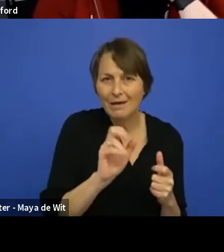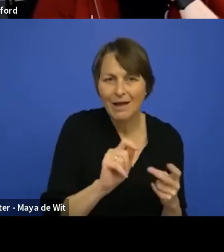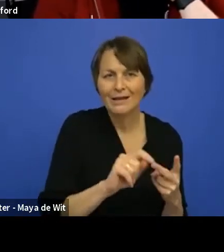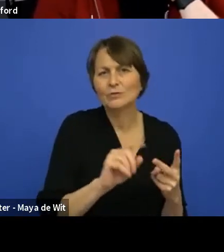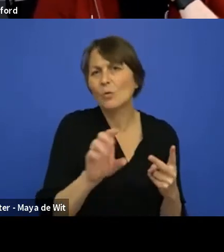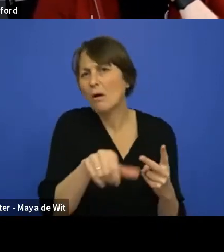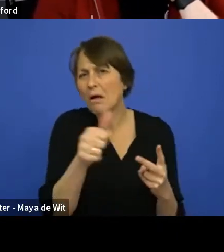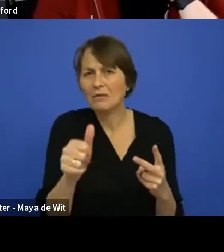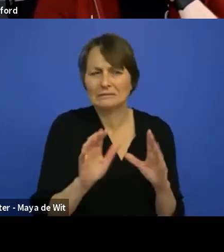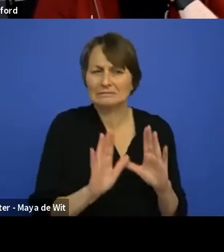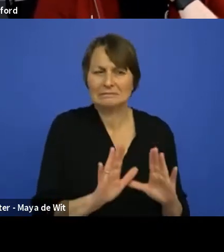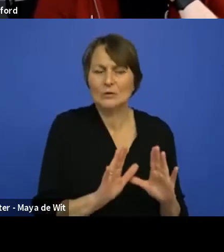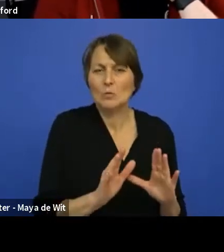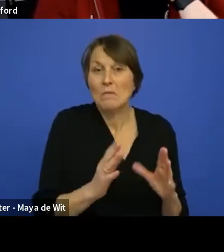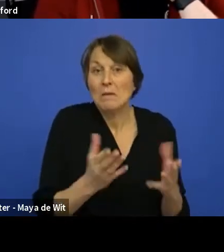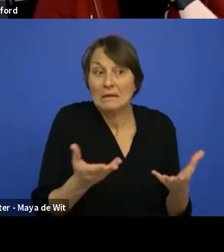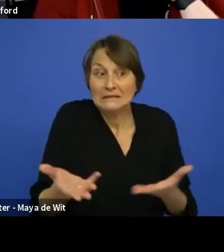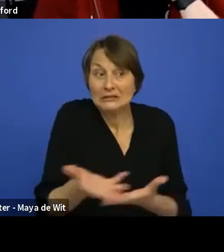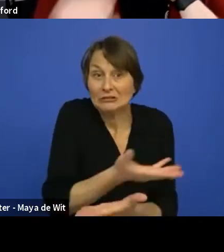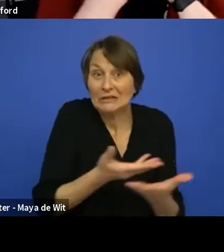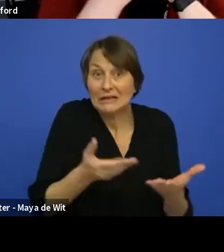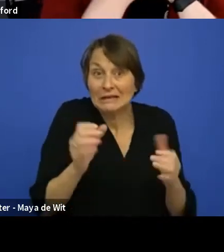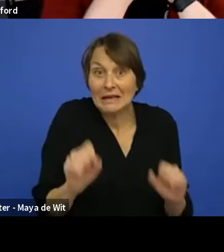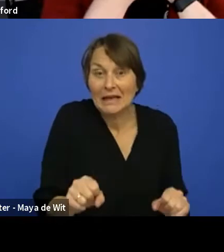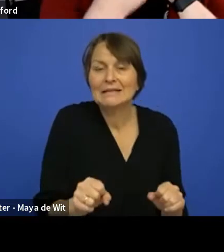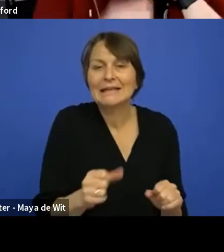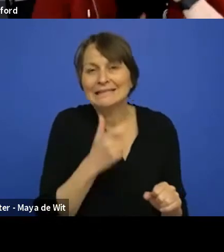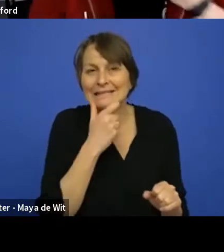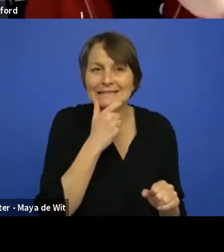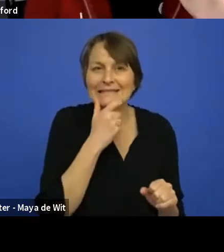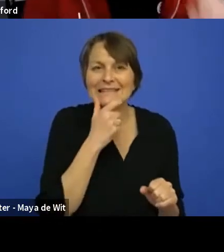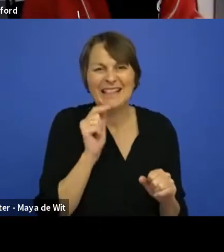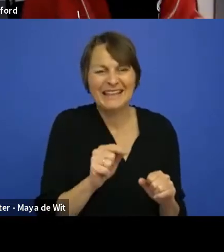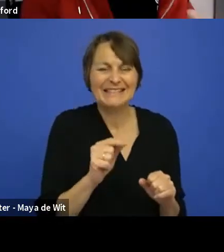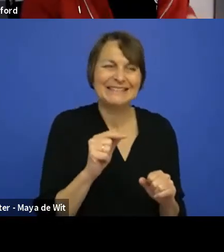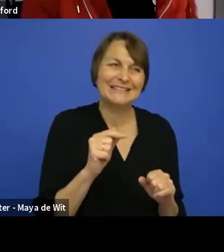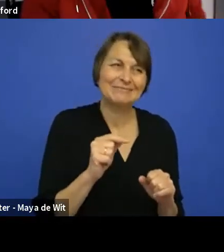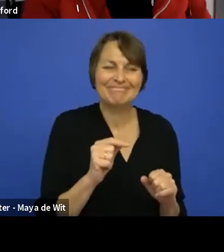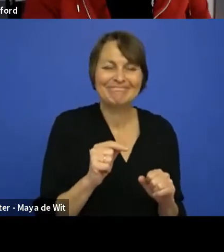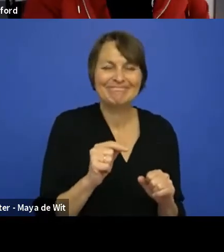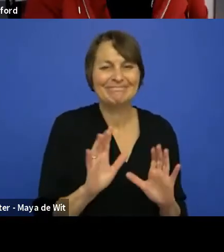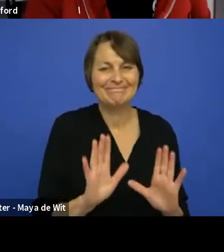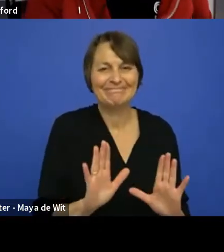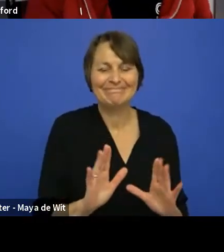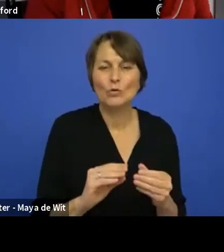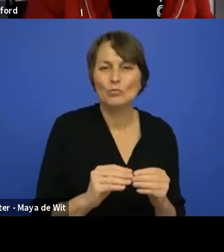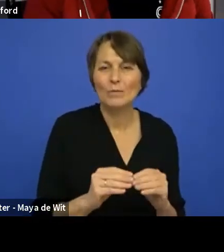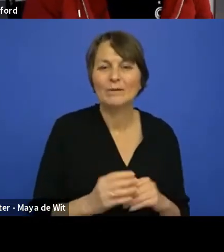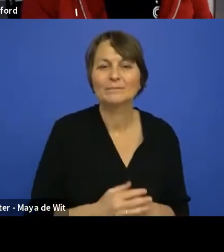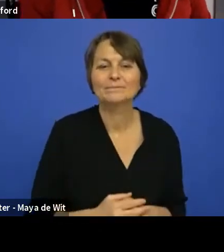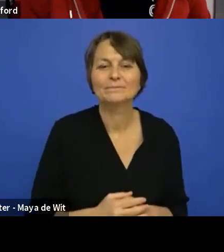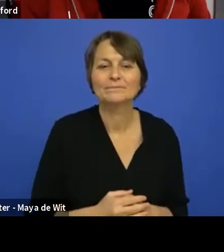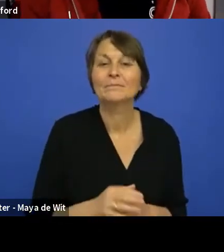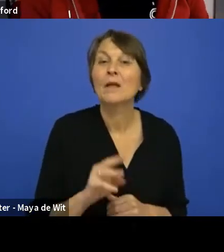we don't know yet, but that's a, that's a concern with that approach. Yeah. It's one I thought of as well, in terms of if, if everybody